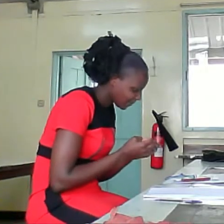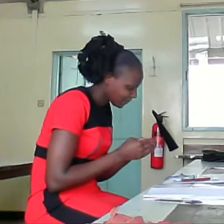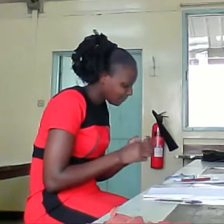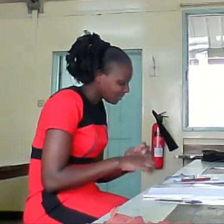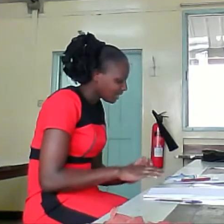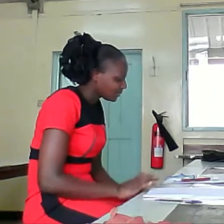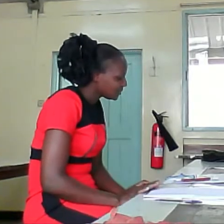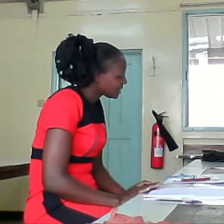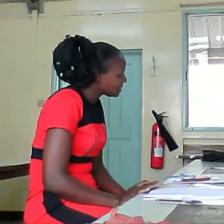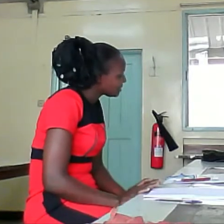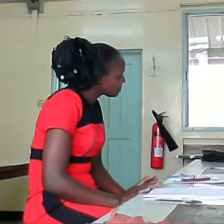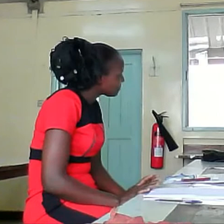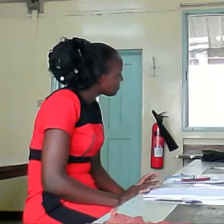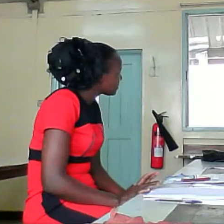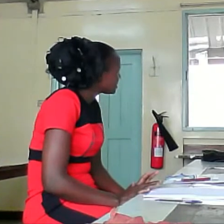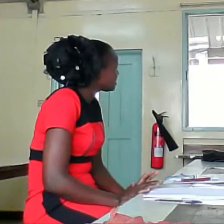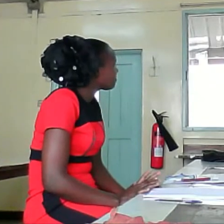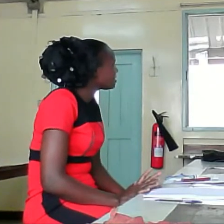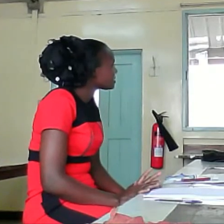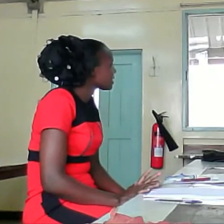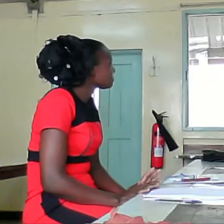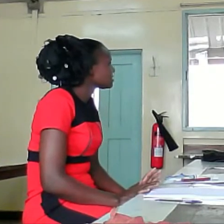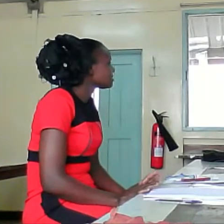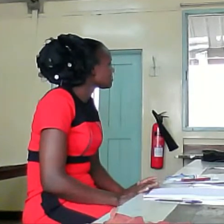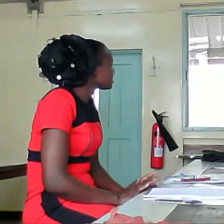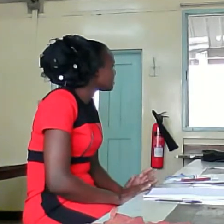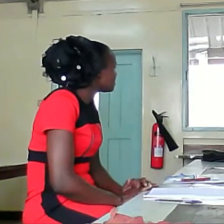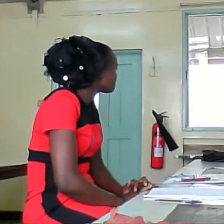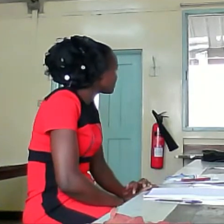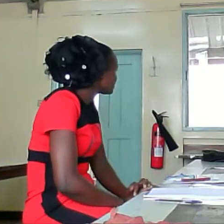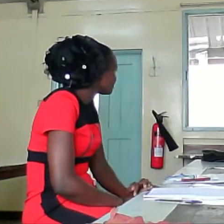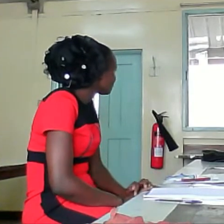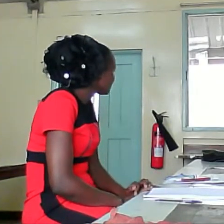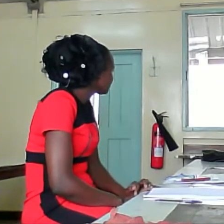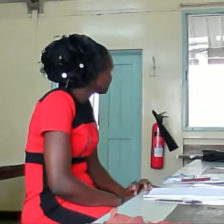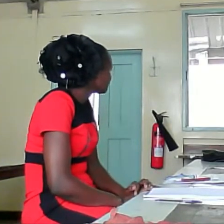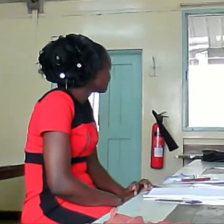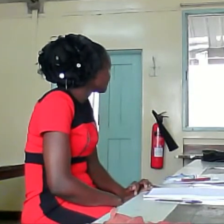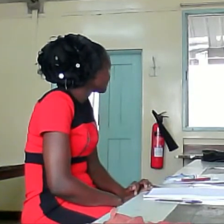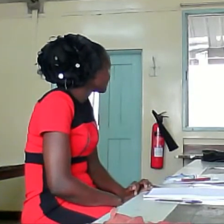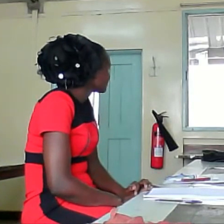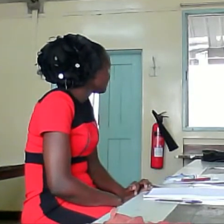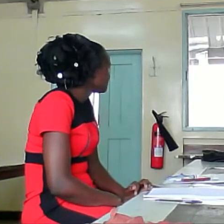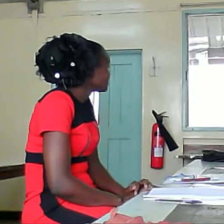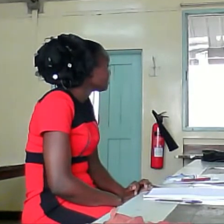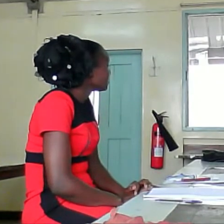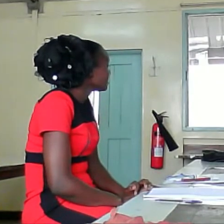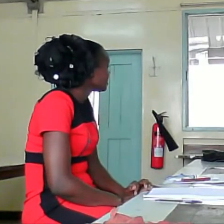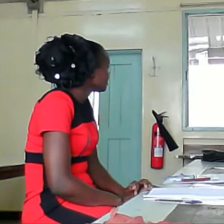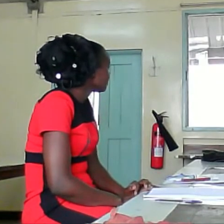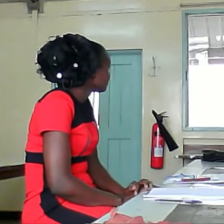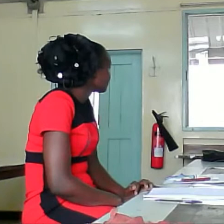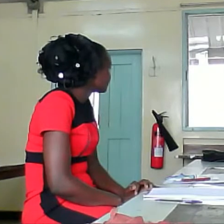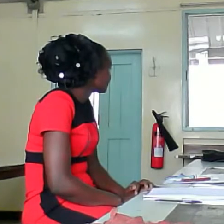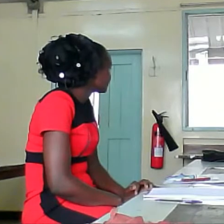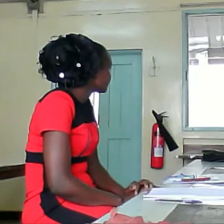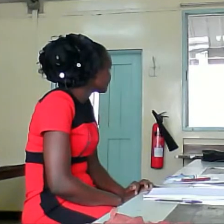How do you say it positively? Somebody not saying it positively. How do you say it positively? Positive.